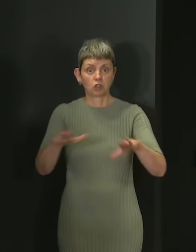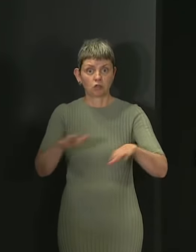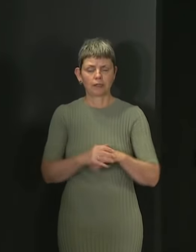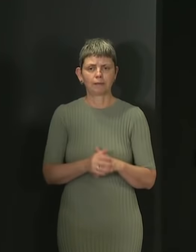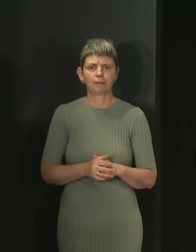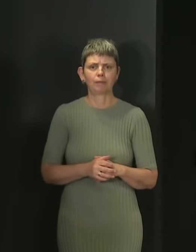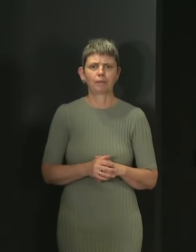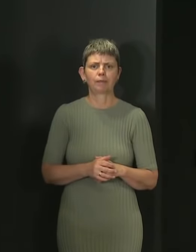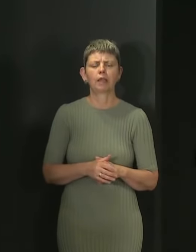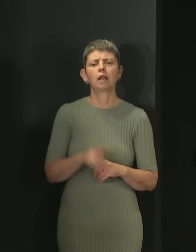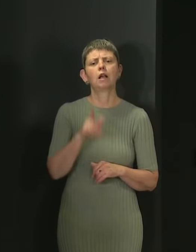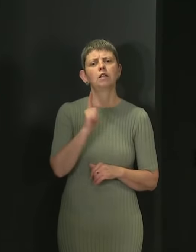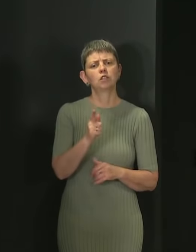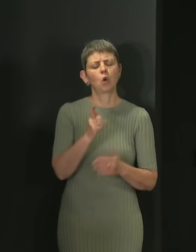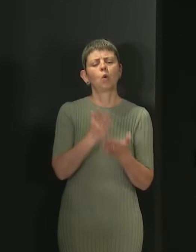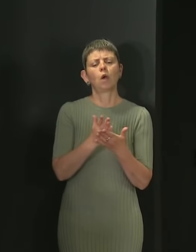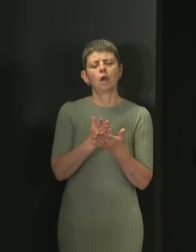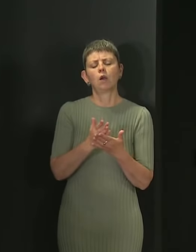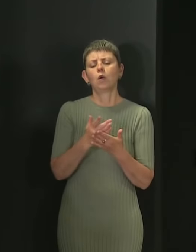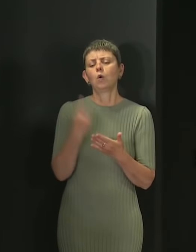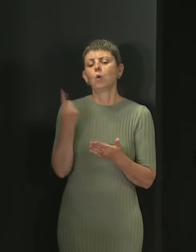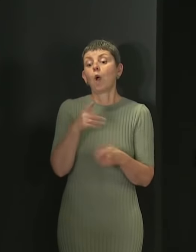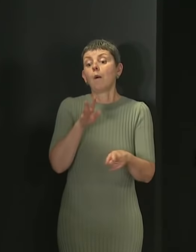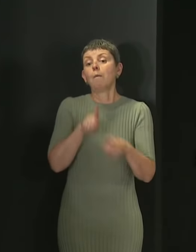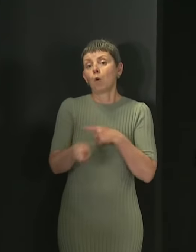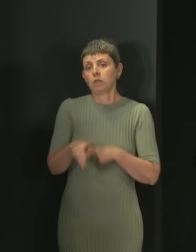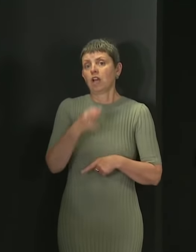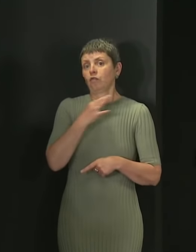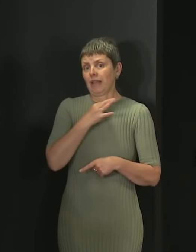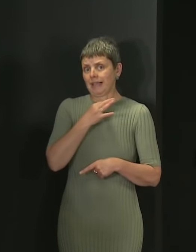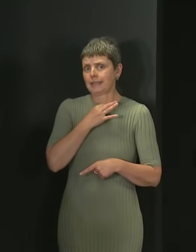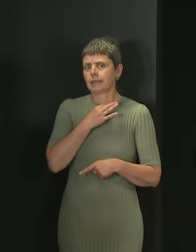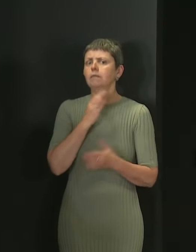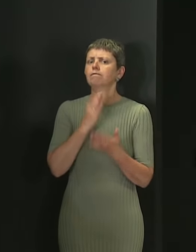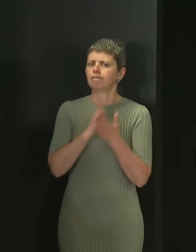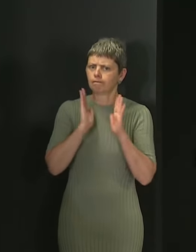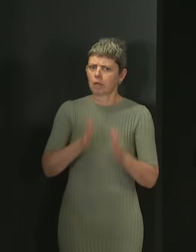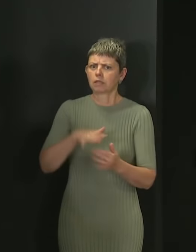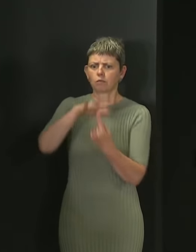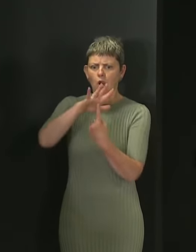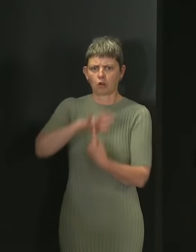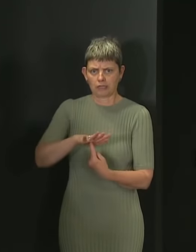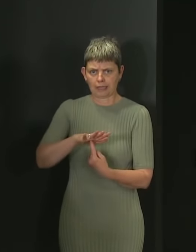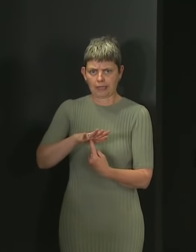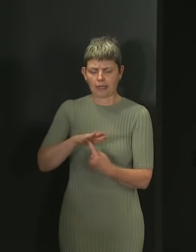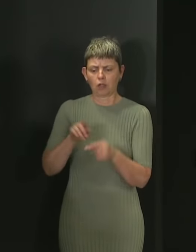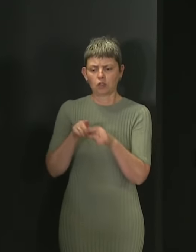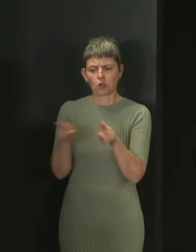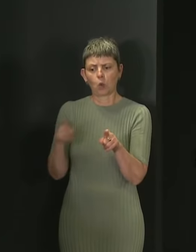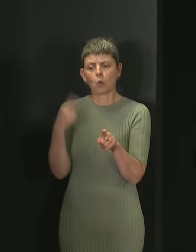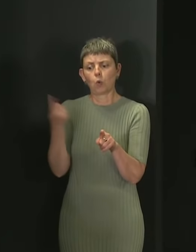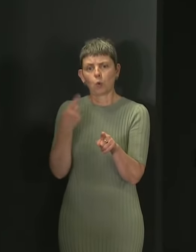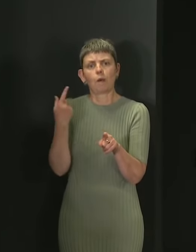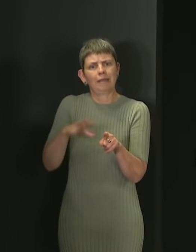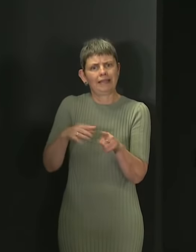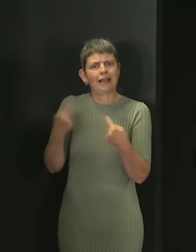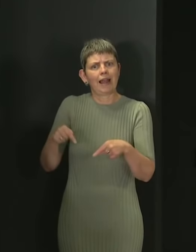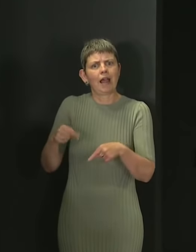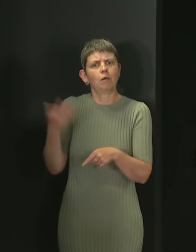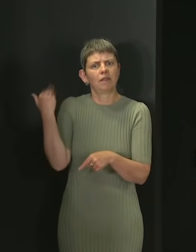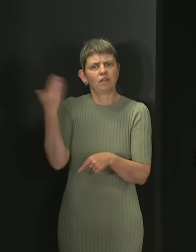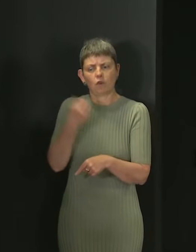to continue to prioritise those who are most at risk, those individuals who are already eligible to receive the seasonal flu vaccine.